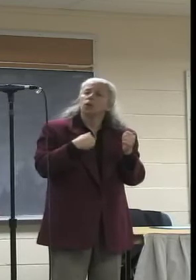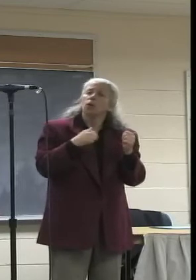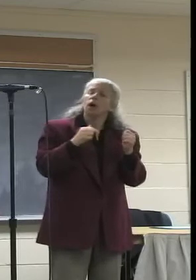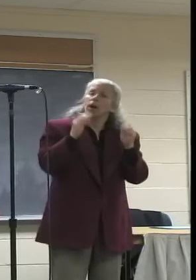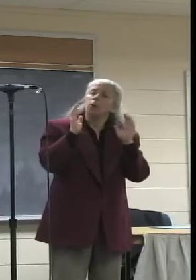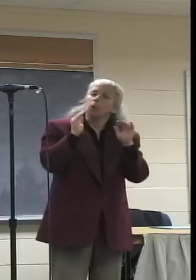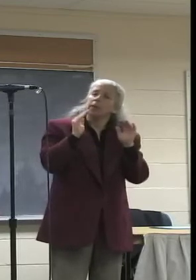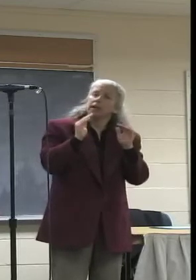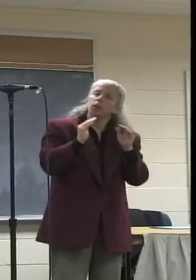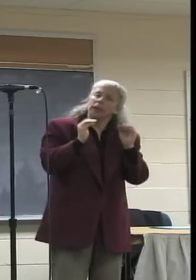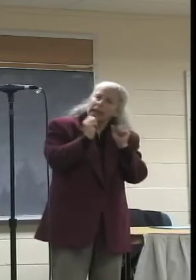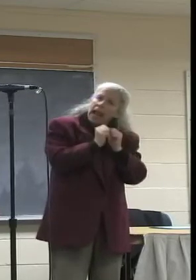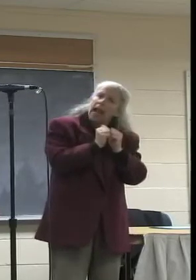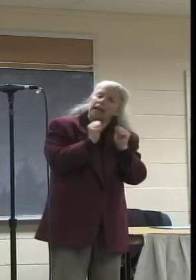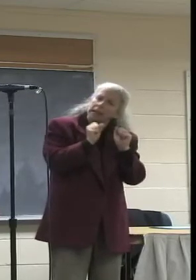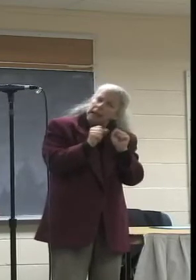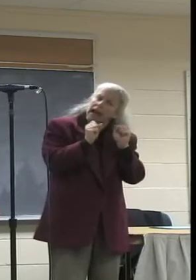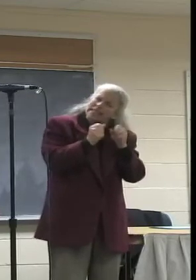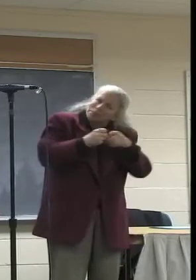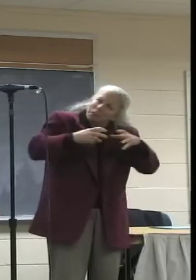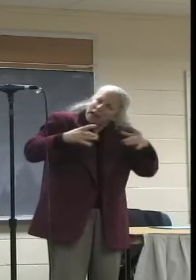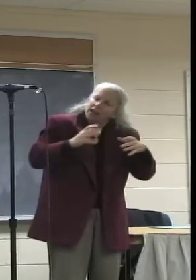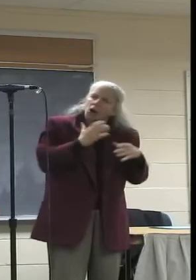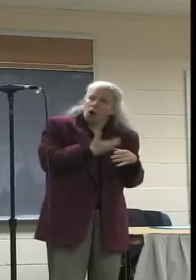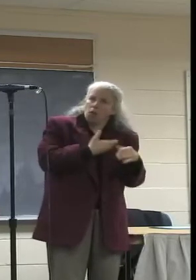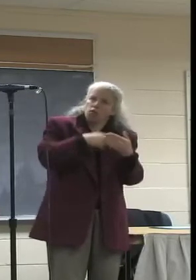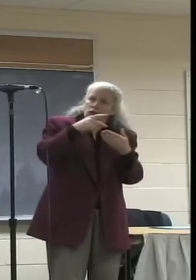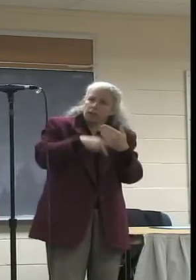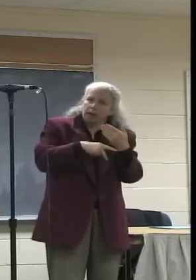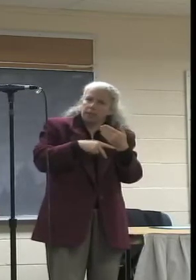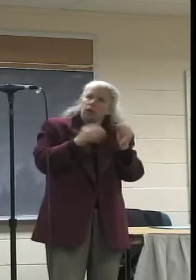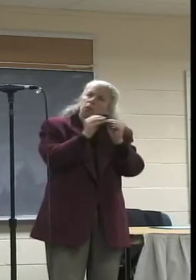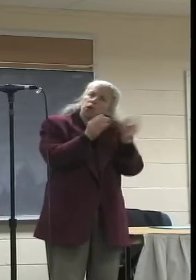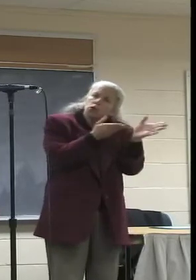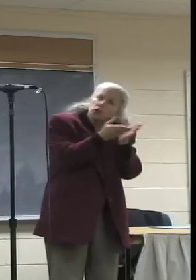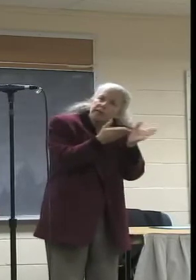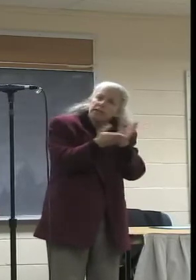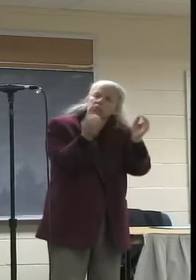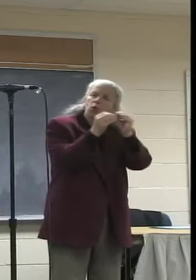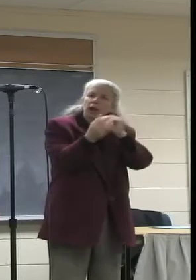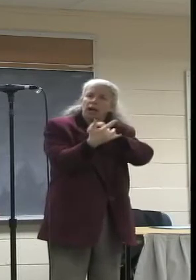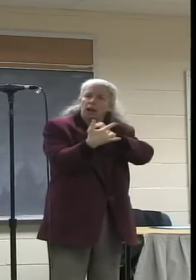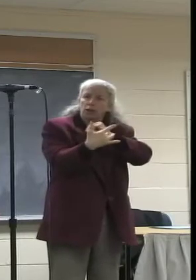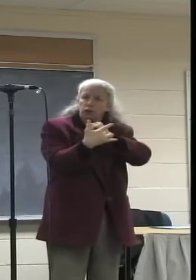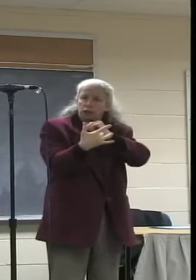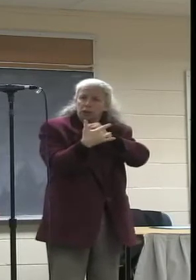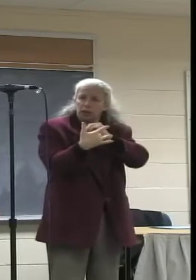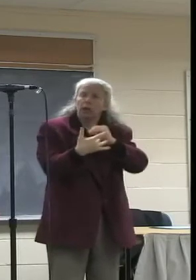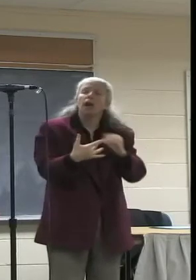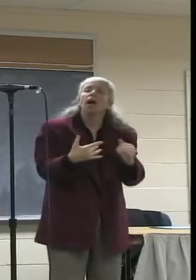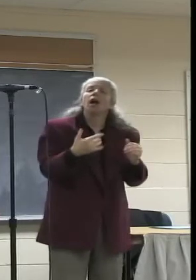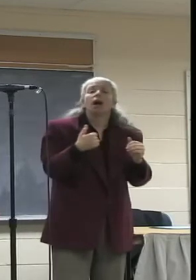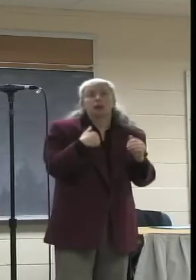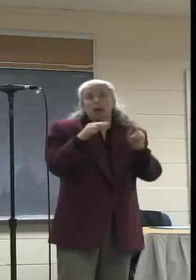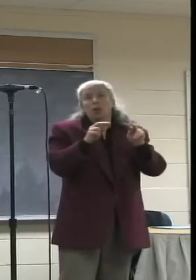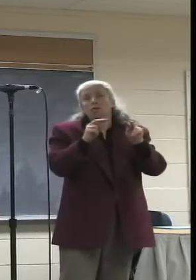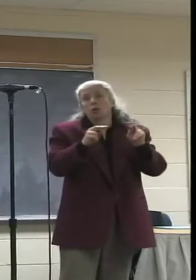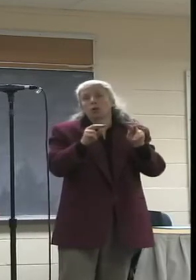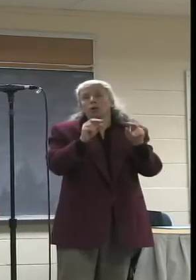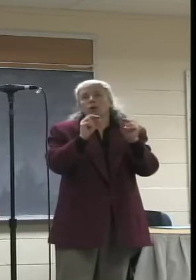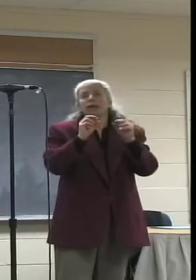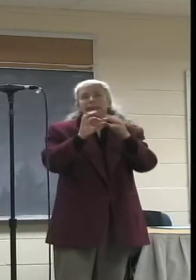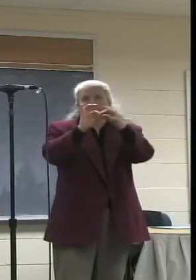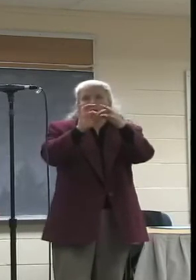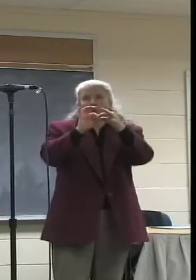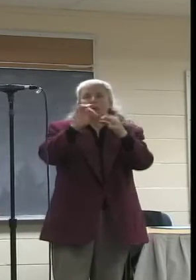current programming to achieve improvements and expansions in service and technology. We look forward to our continued work with